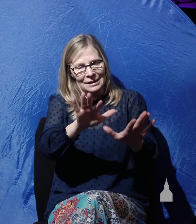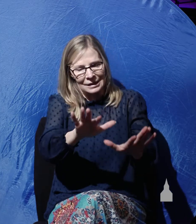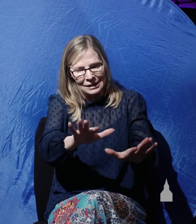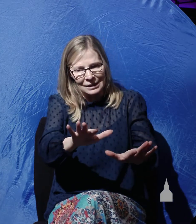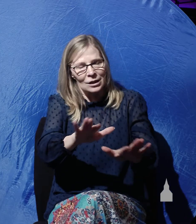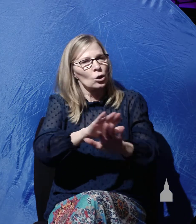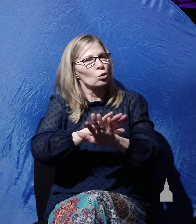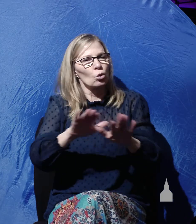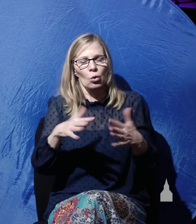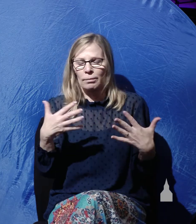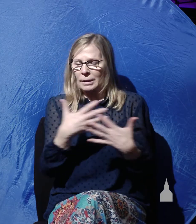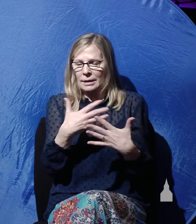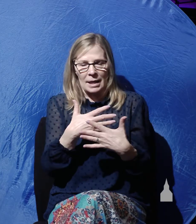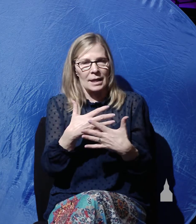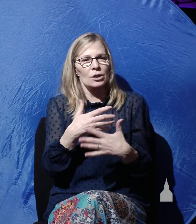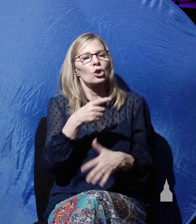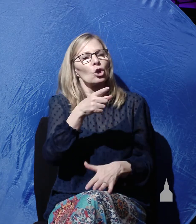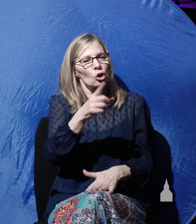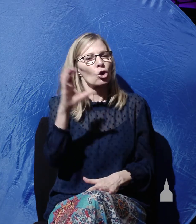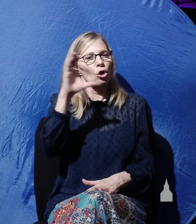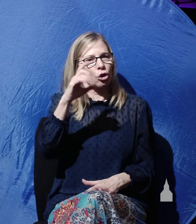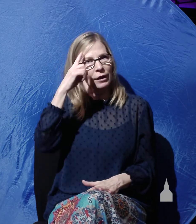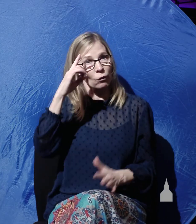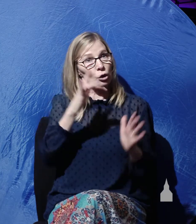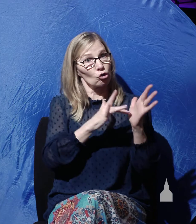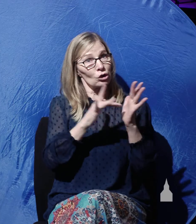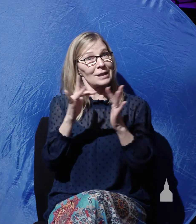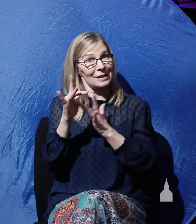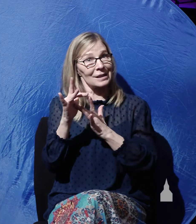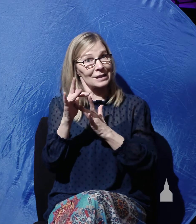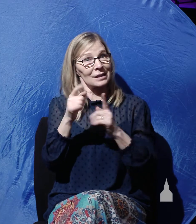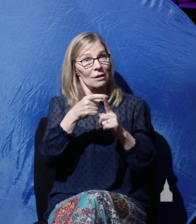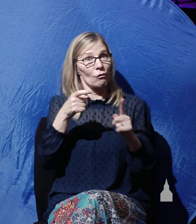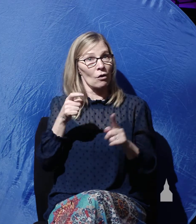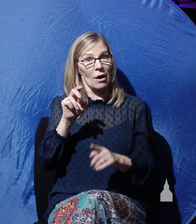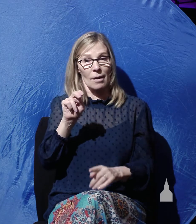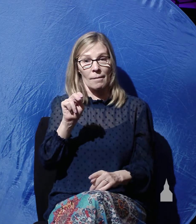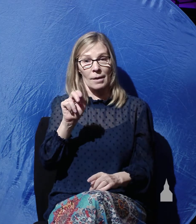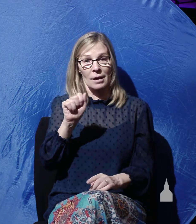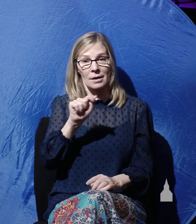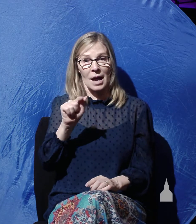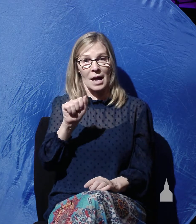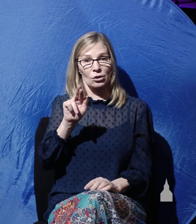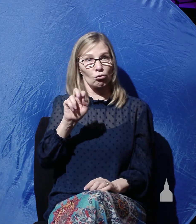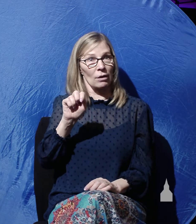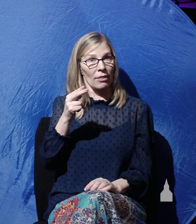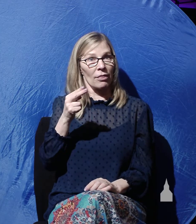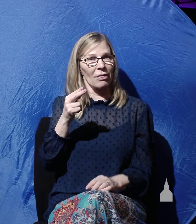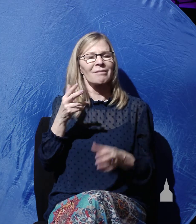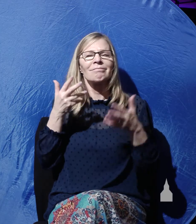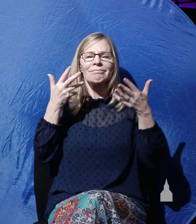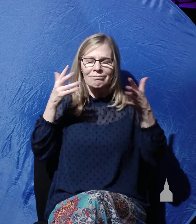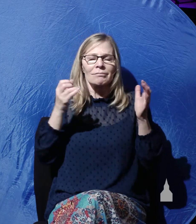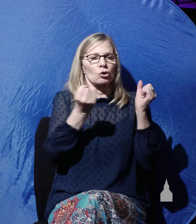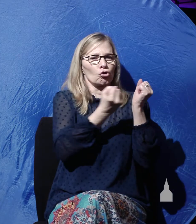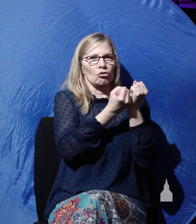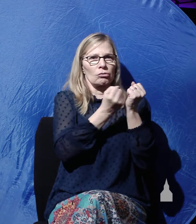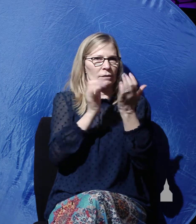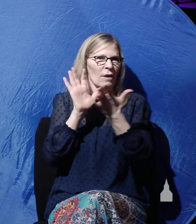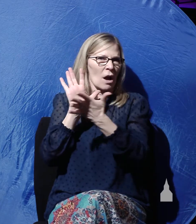amazed. You are looking for Jesus the Nazarene, meaning he's from Nazareth, who has been crucified. He's risen. He's